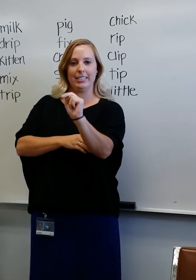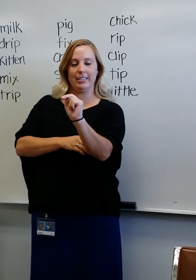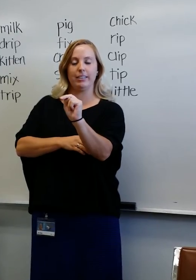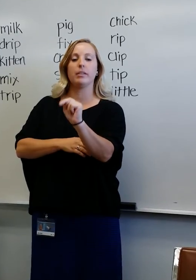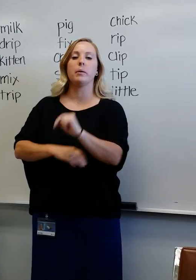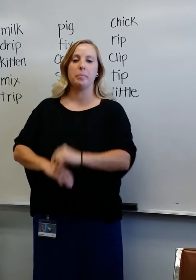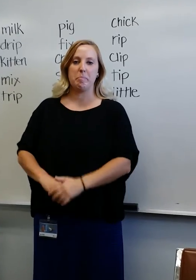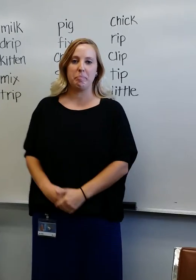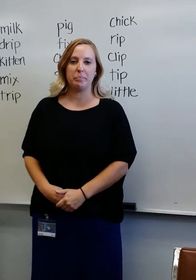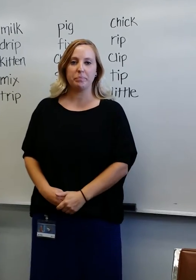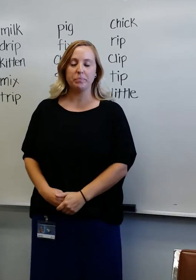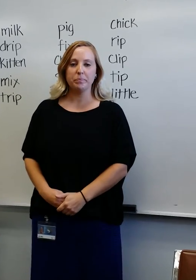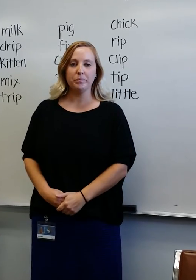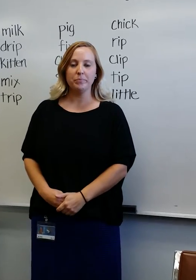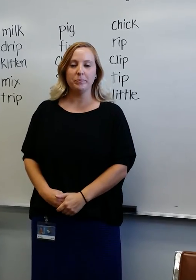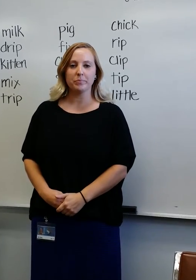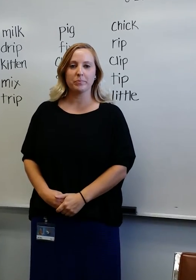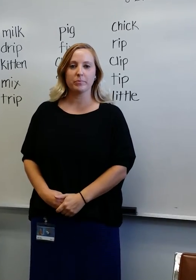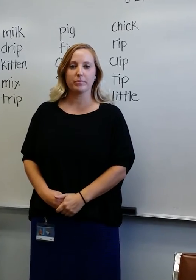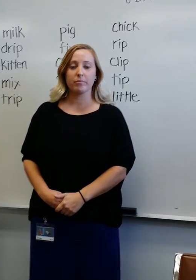The kitten was lost.